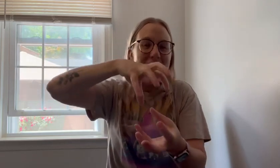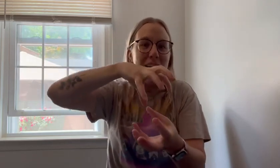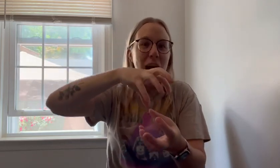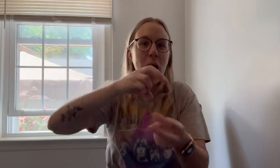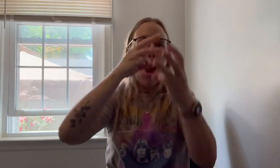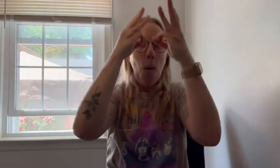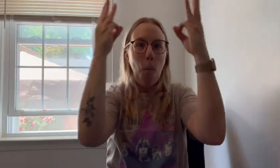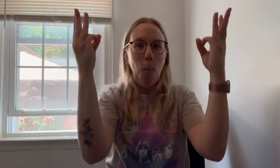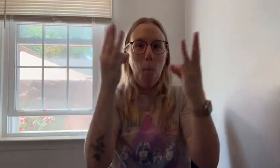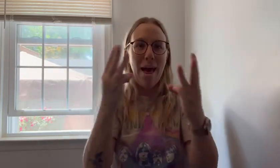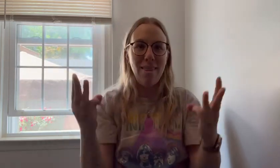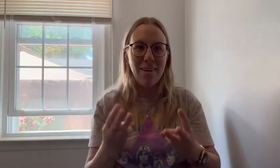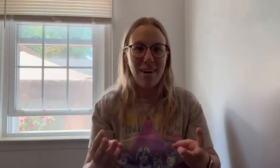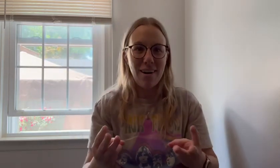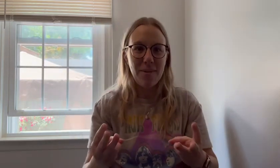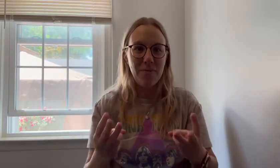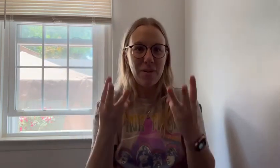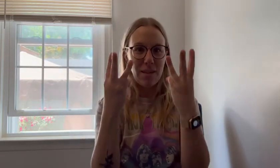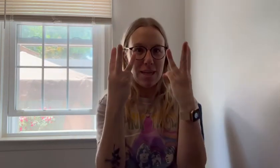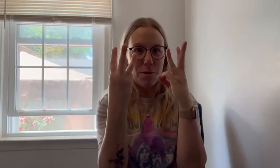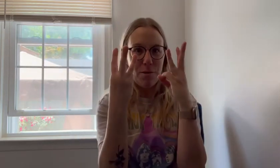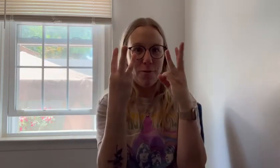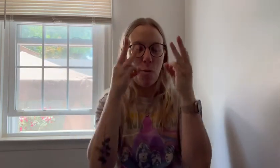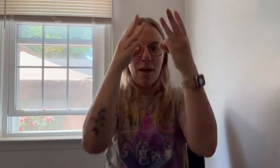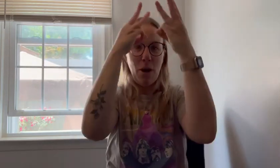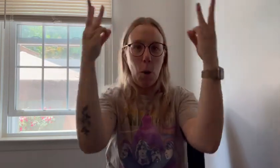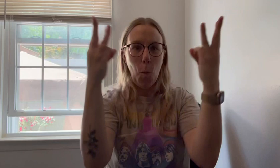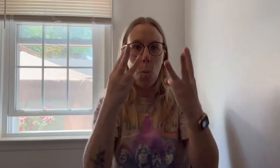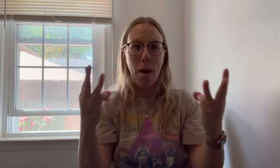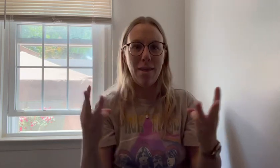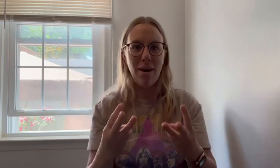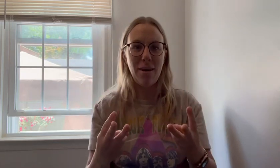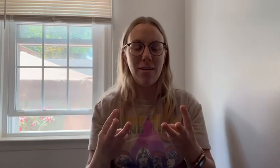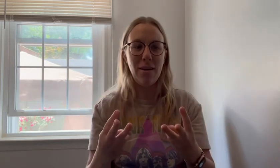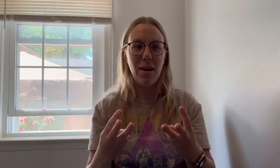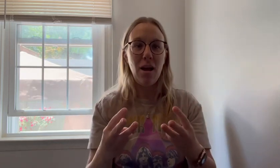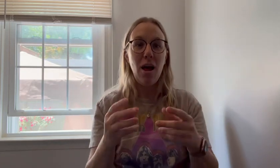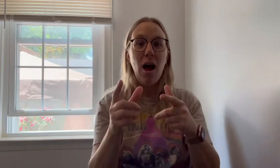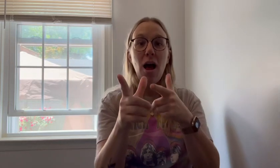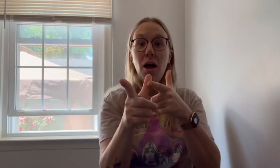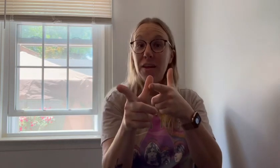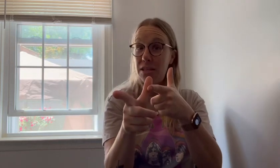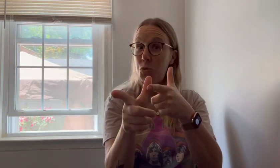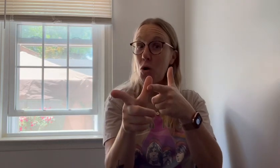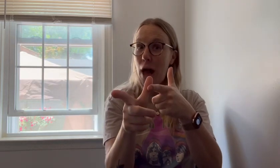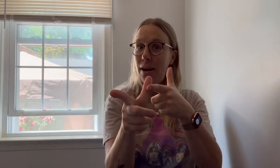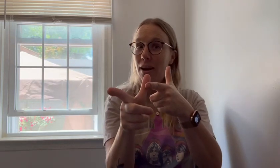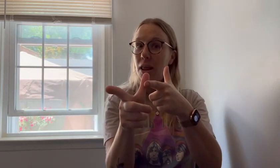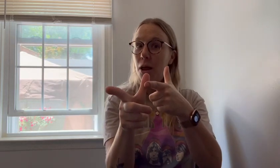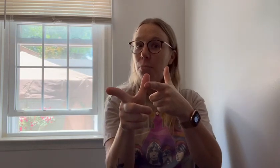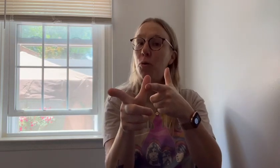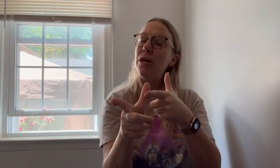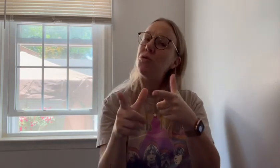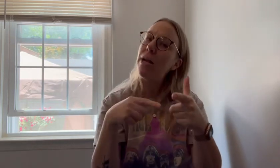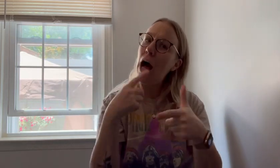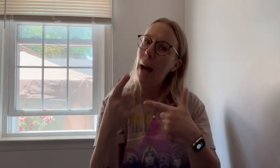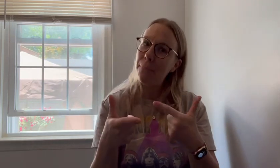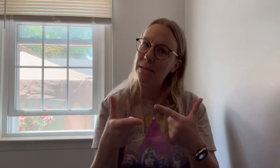weather. W for weather, weather. This is run, but we do it opposite